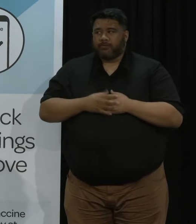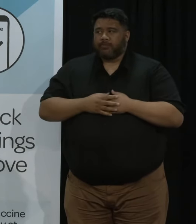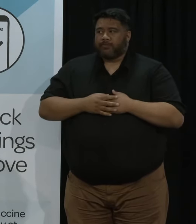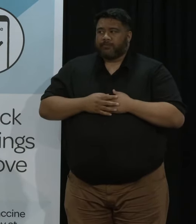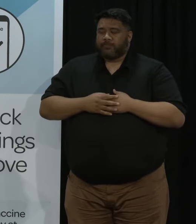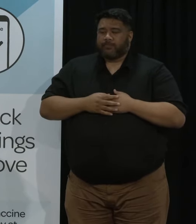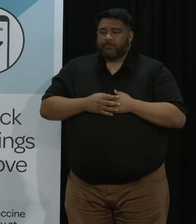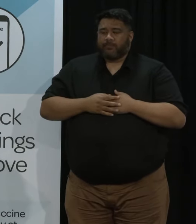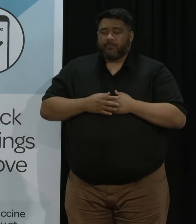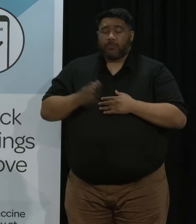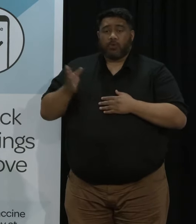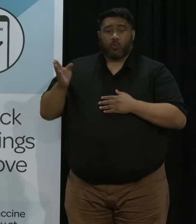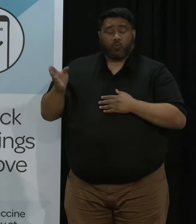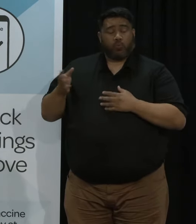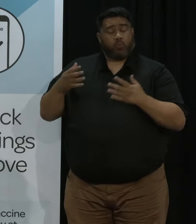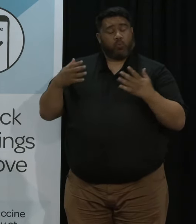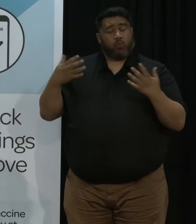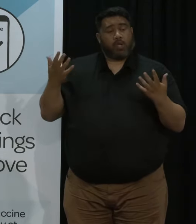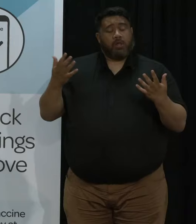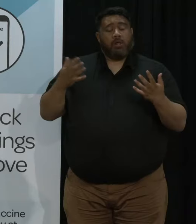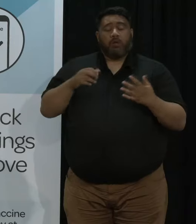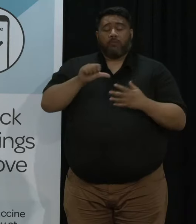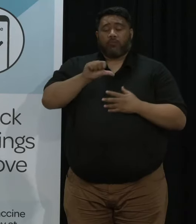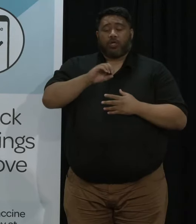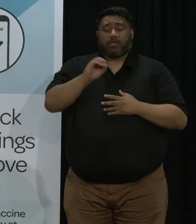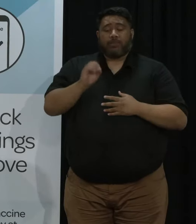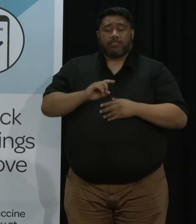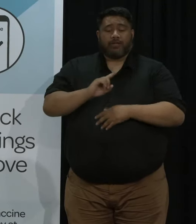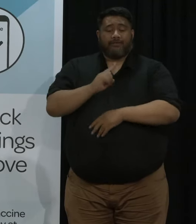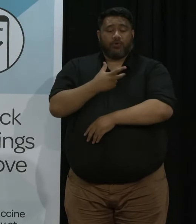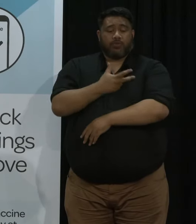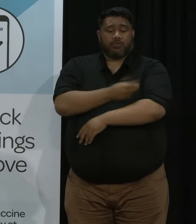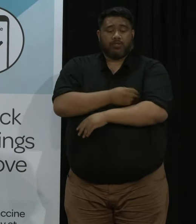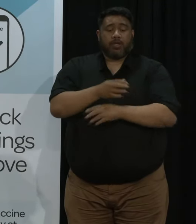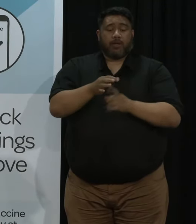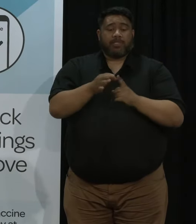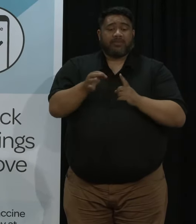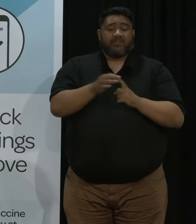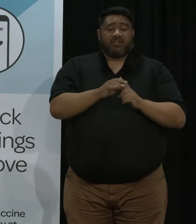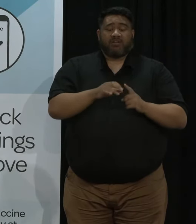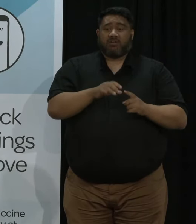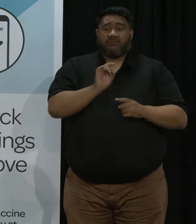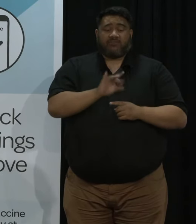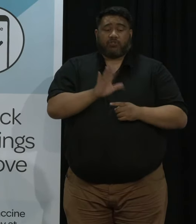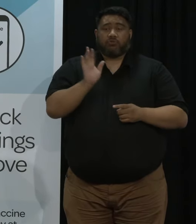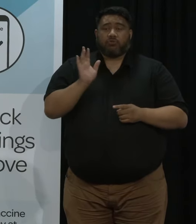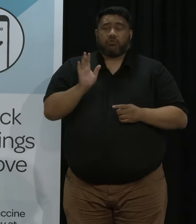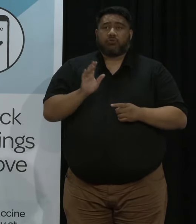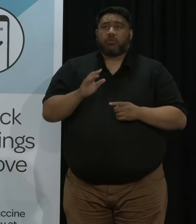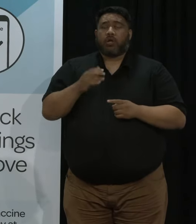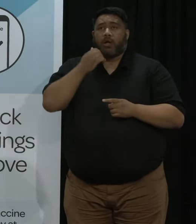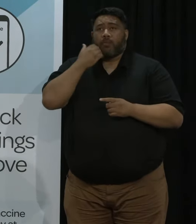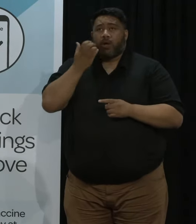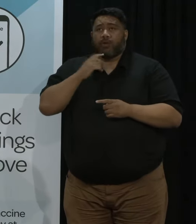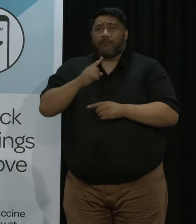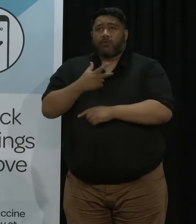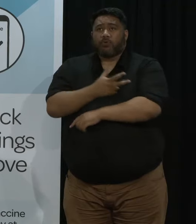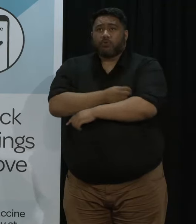we're already over 90% first dose for Pacific we're at 84% first dose for Māori